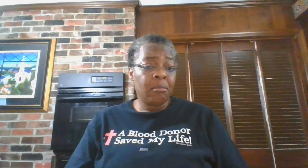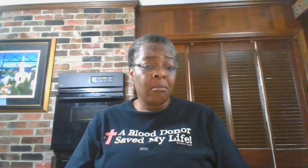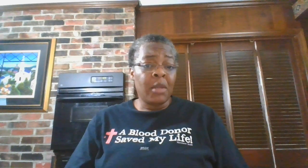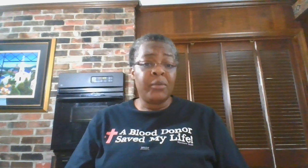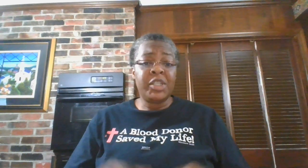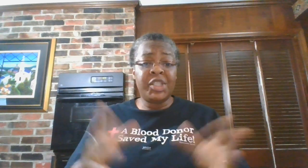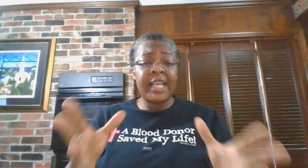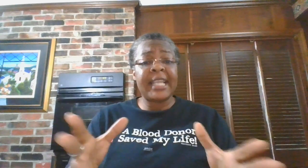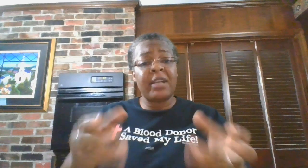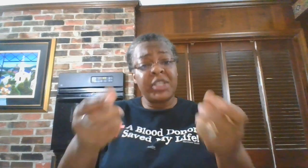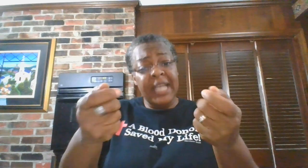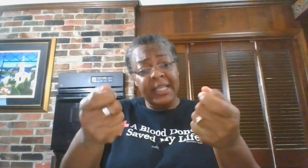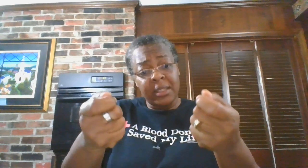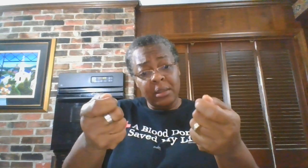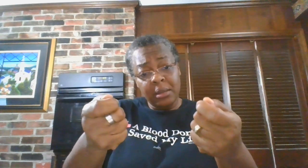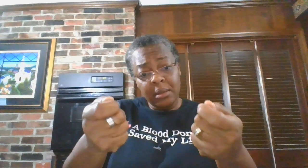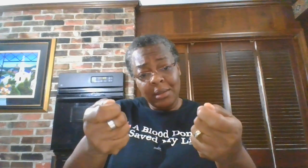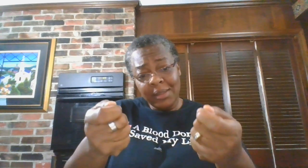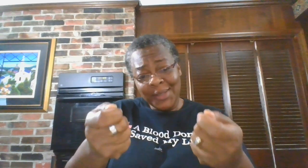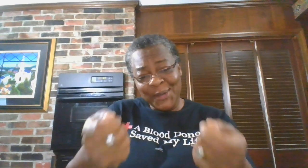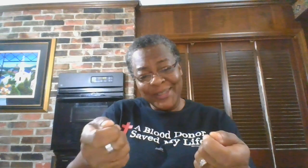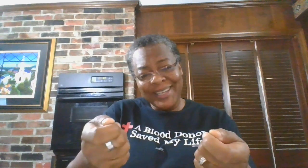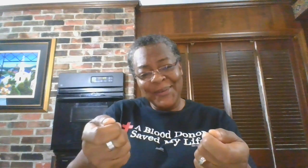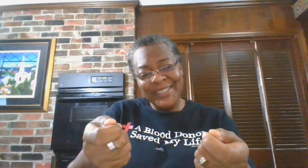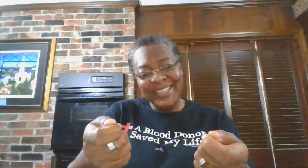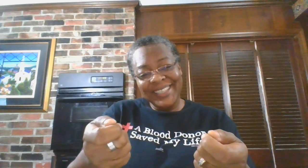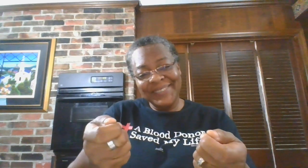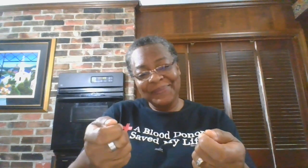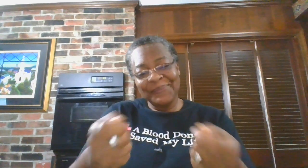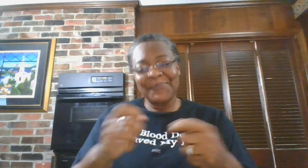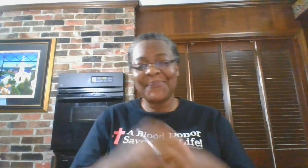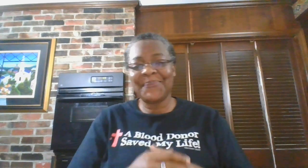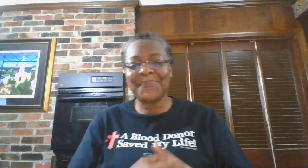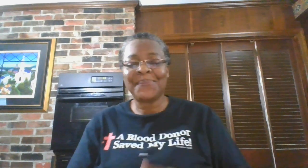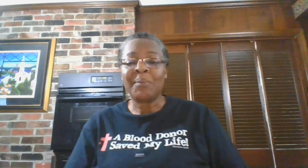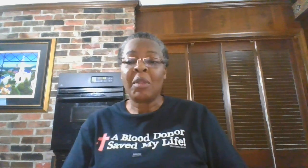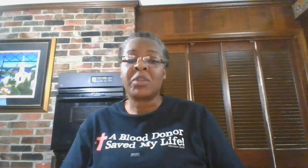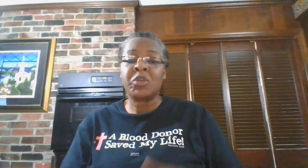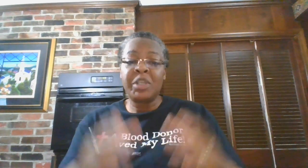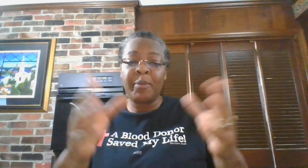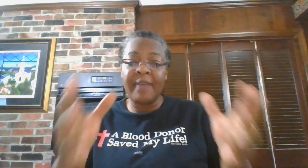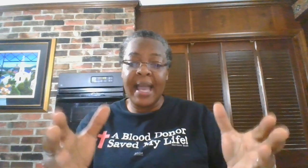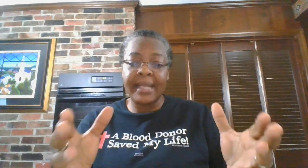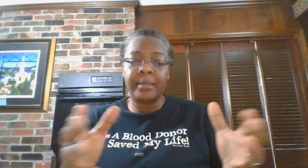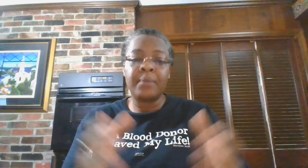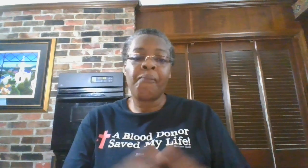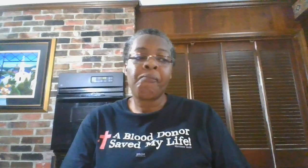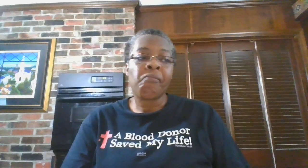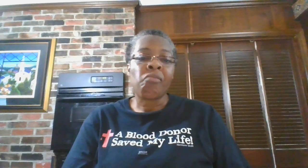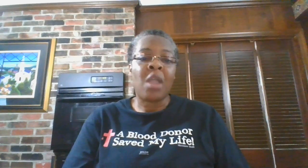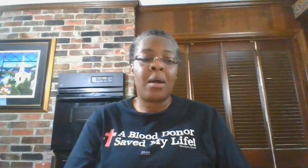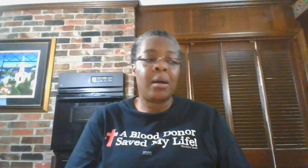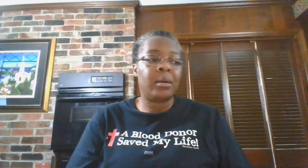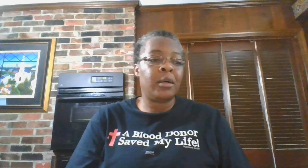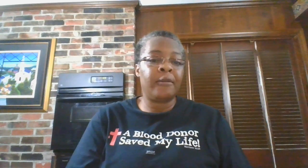When she checked out, she got the hotel receipt. So she provided a